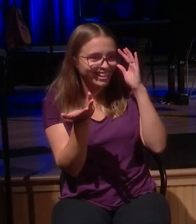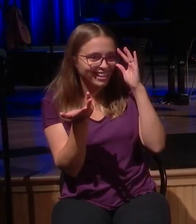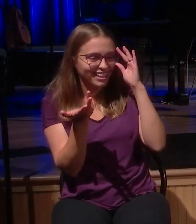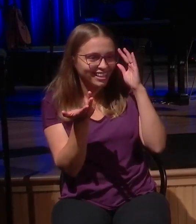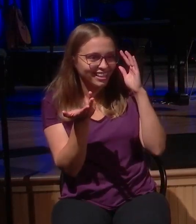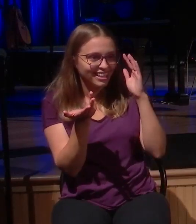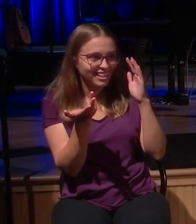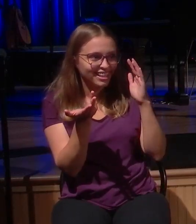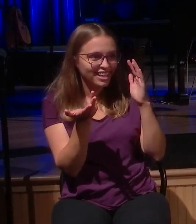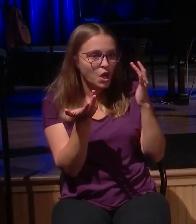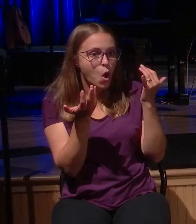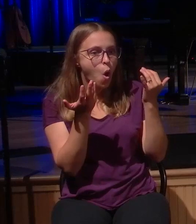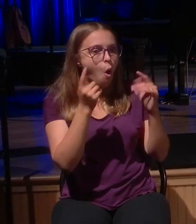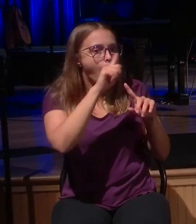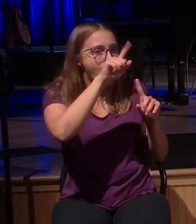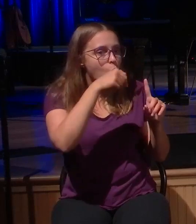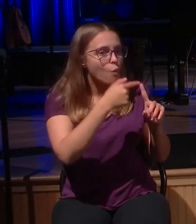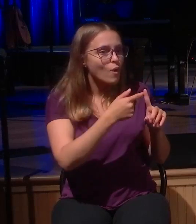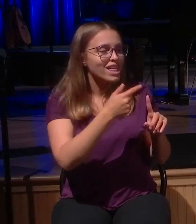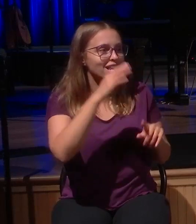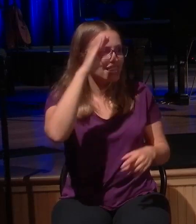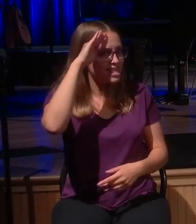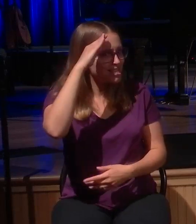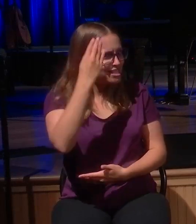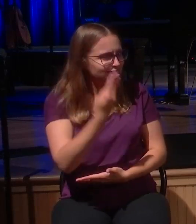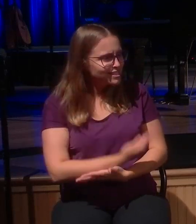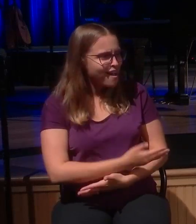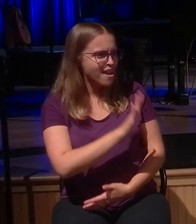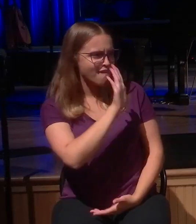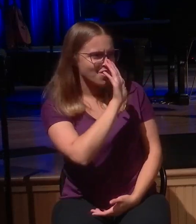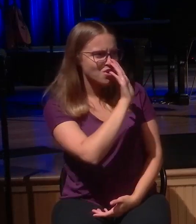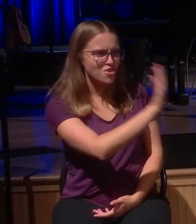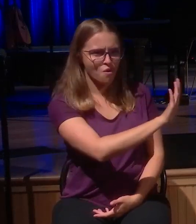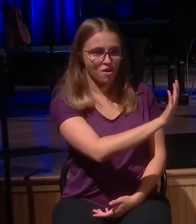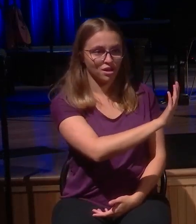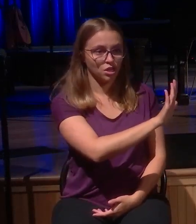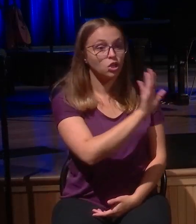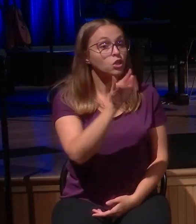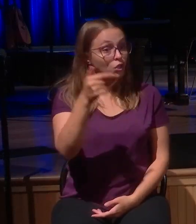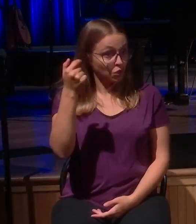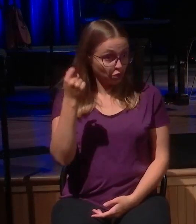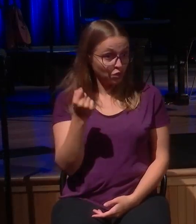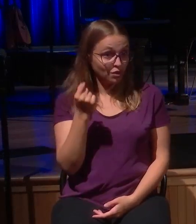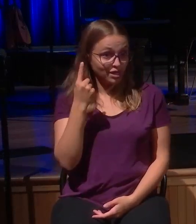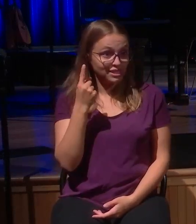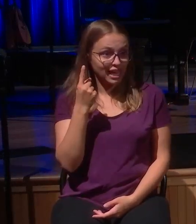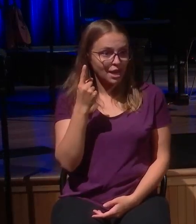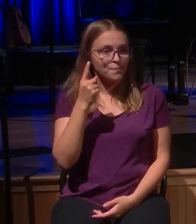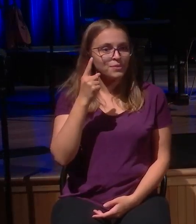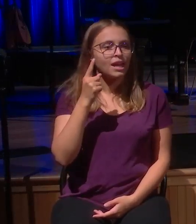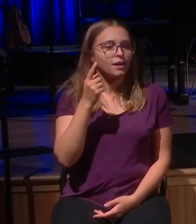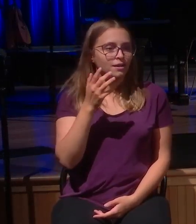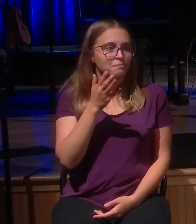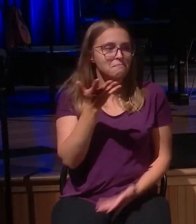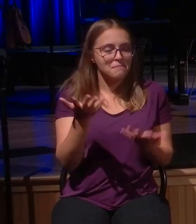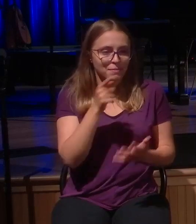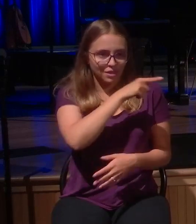When the son of yours. Now you recognize anytime we have tension within the home. Perhaps you've done this with your own children. You have a son perhaps. And